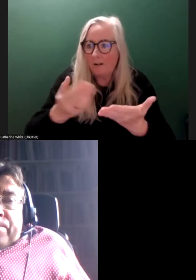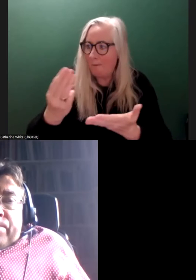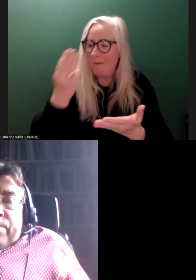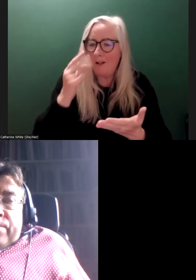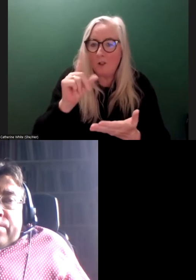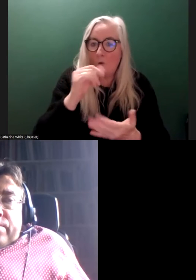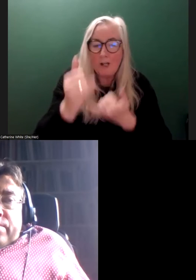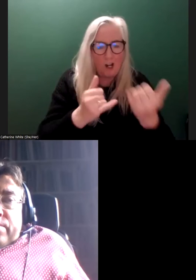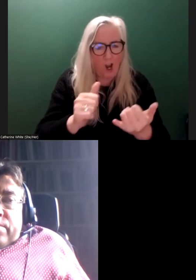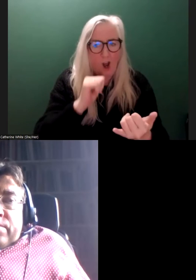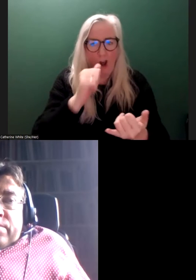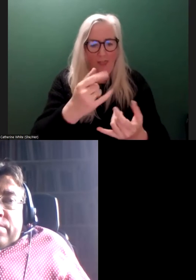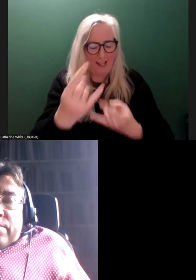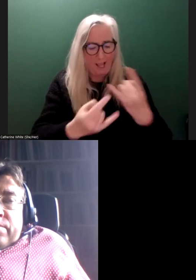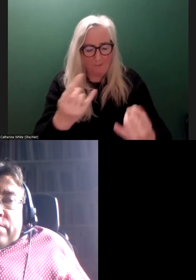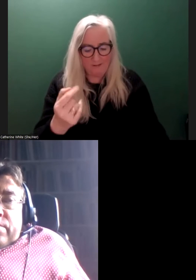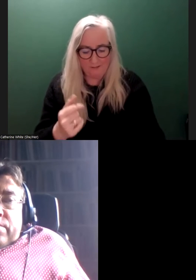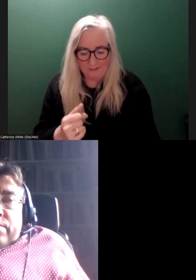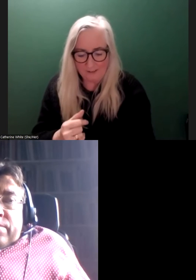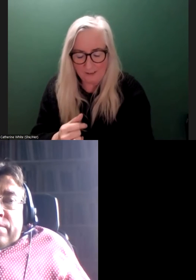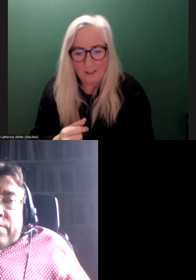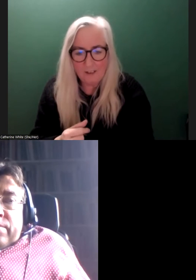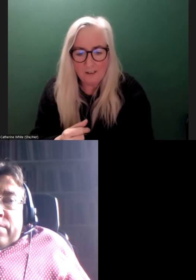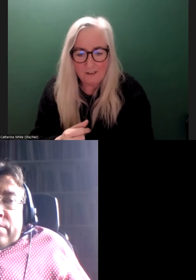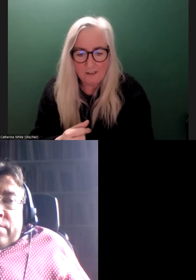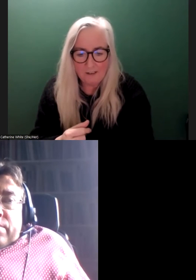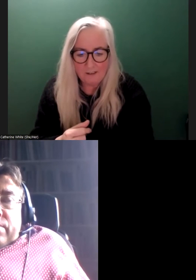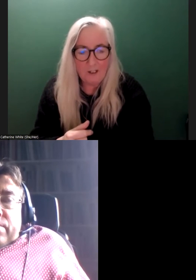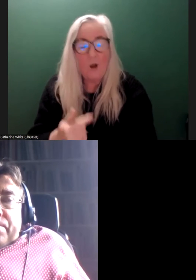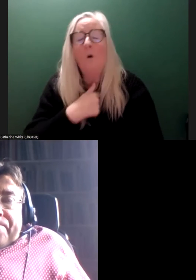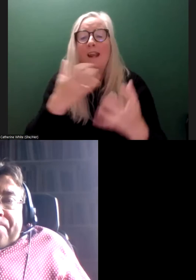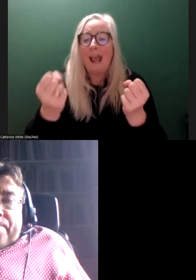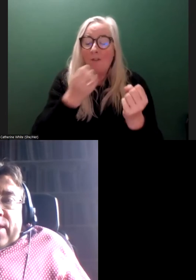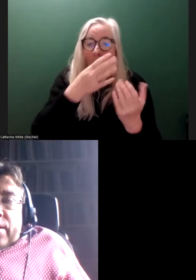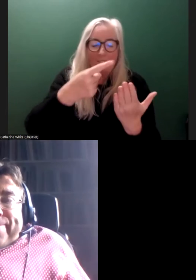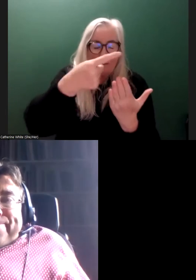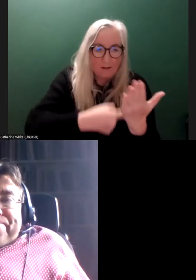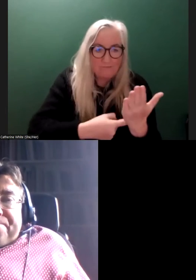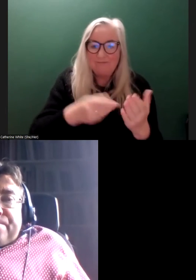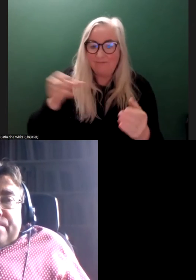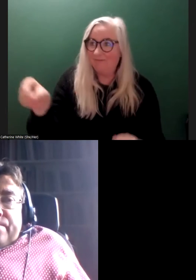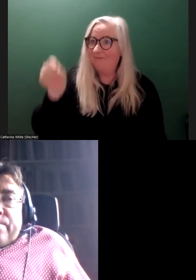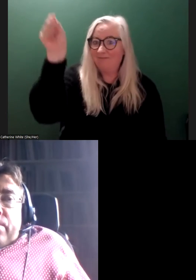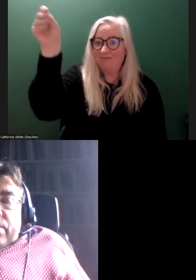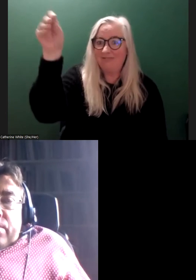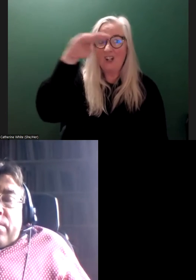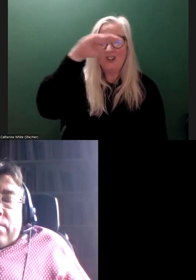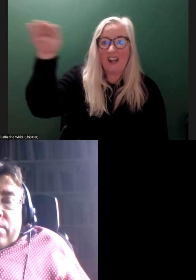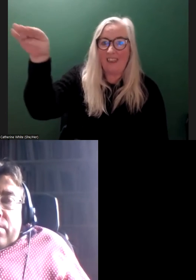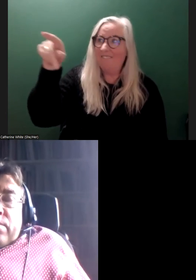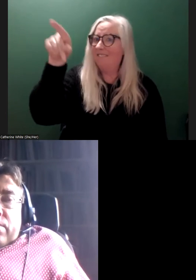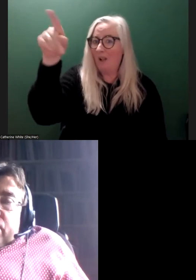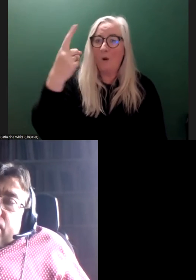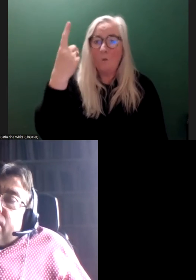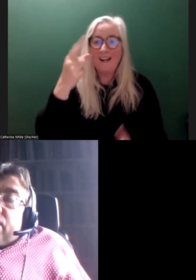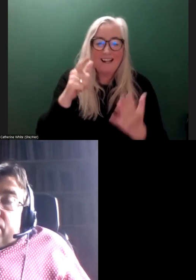and nothing seems to come from it. We've got lovely policy in Ireland. It's beautiful. It's wonderful. It's sitting on the shelf. It's gorgeous. It's got 197 points that